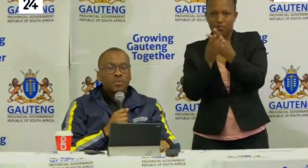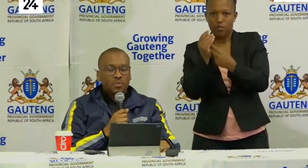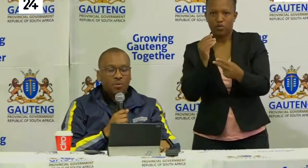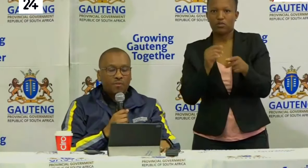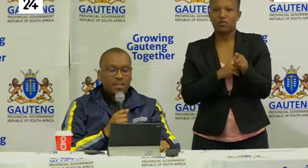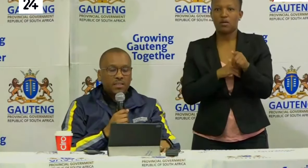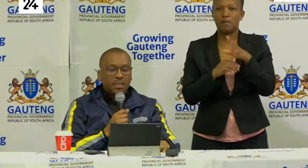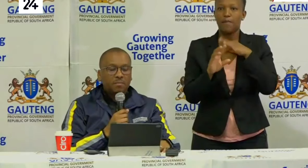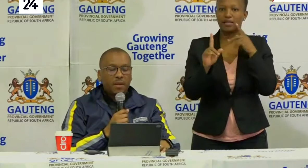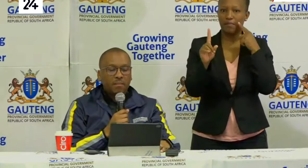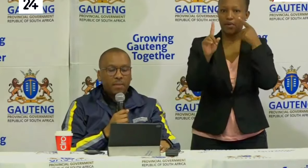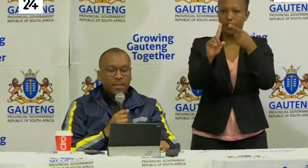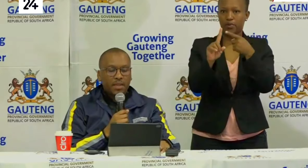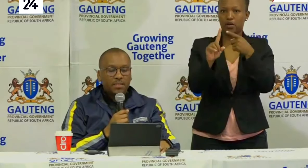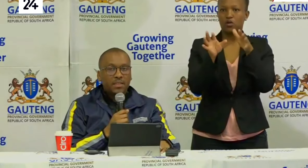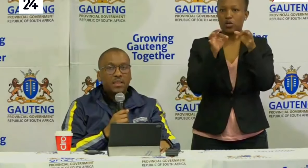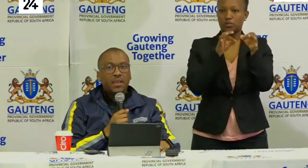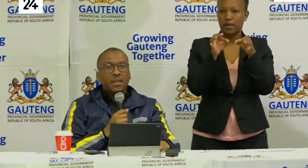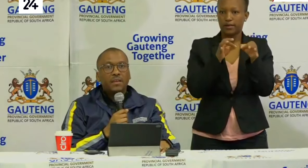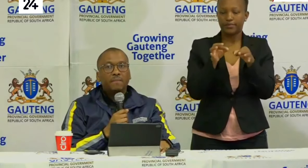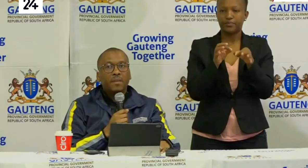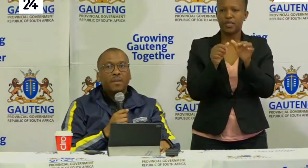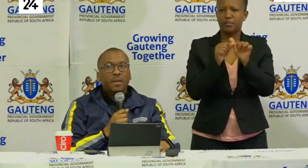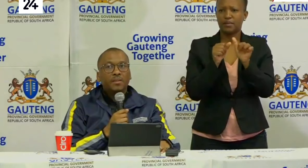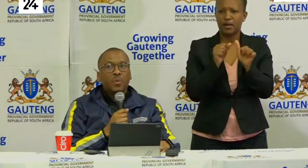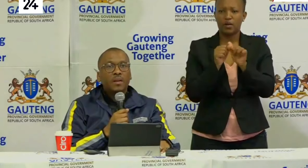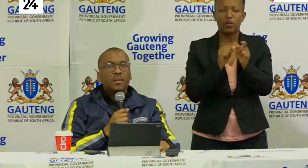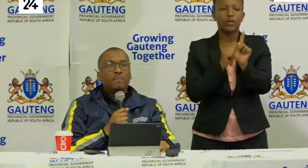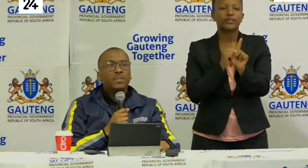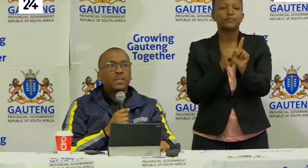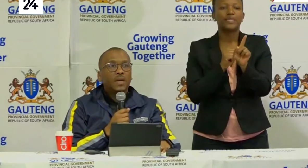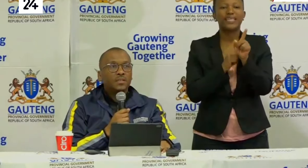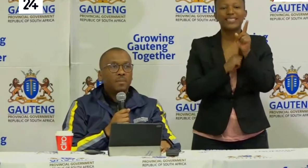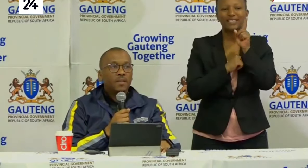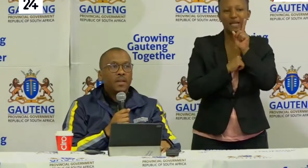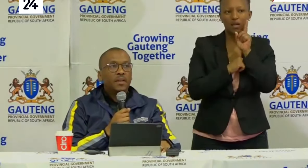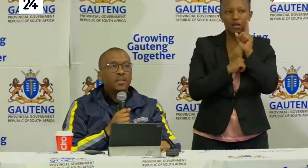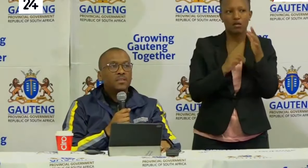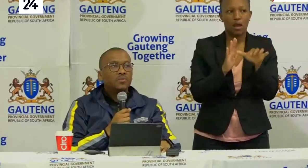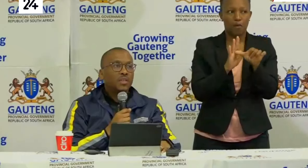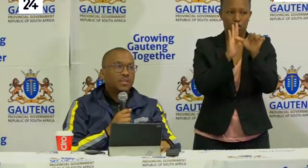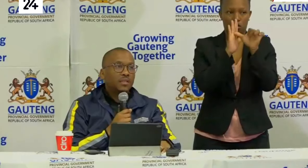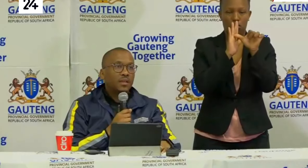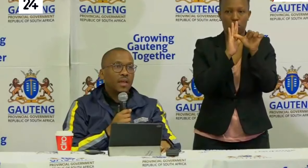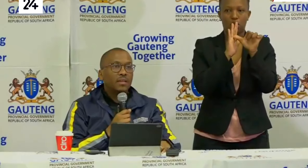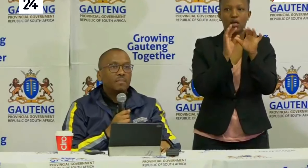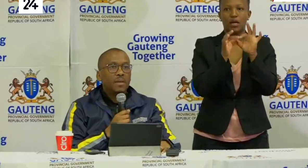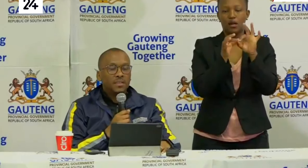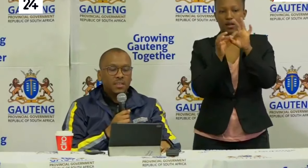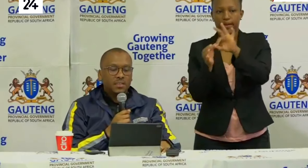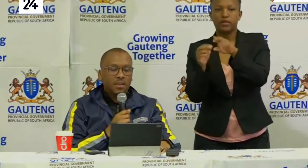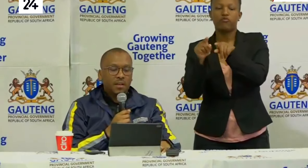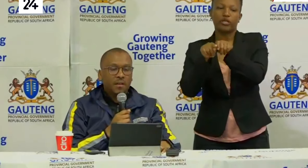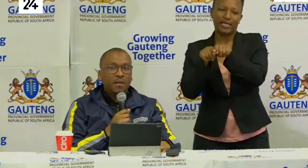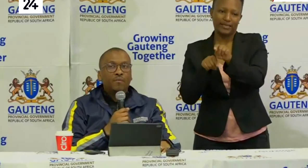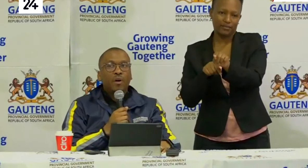purpose of us explaining better is that screening is one important aspect that leads to testing and it makes